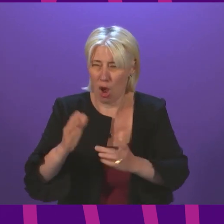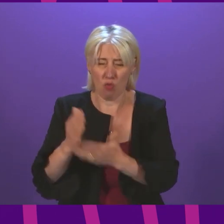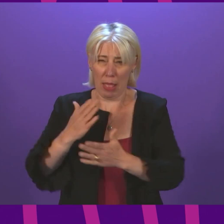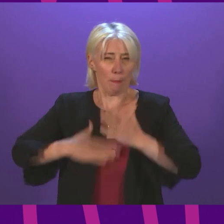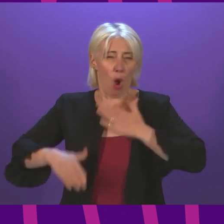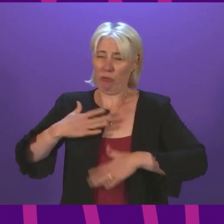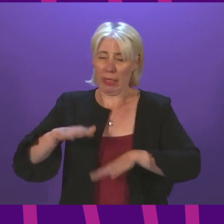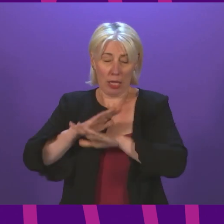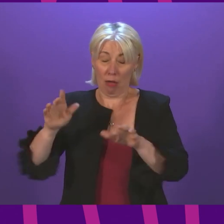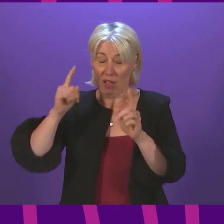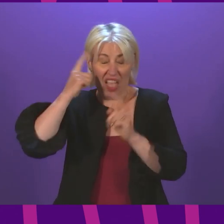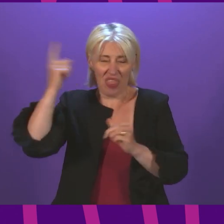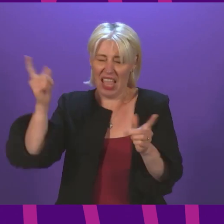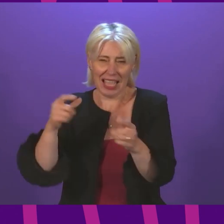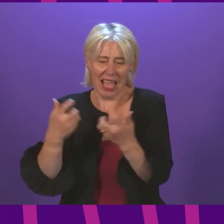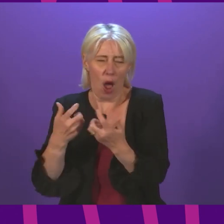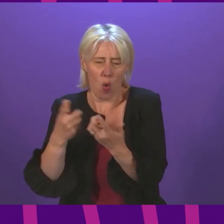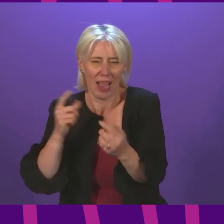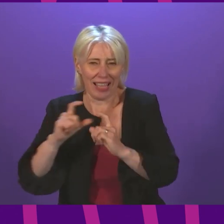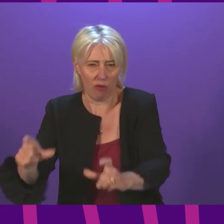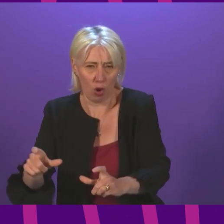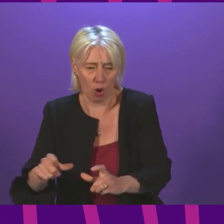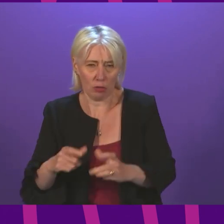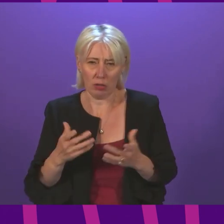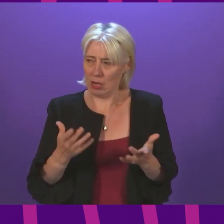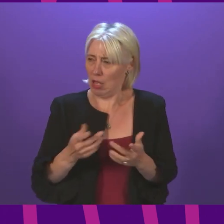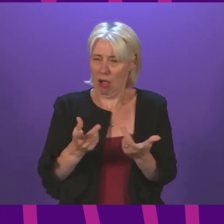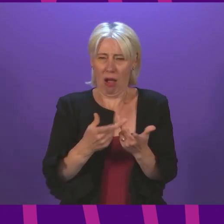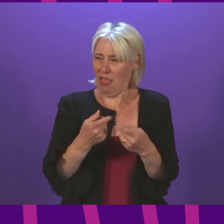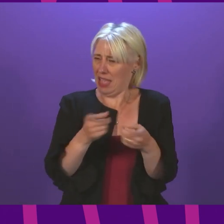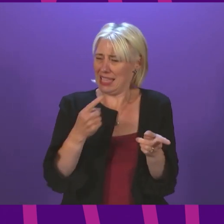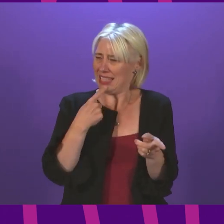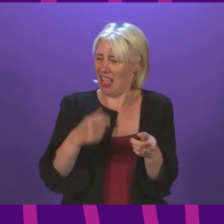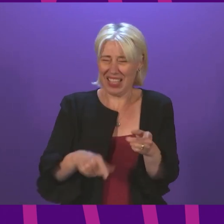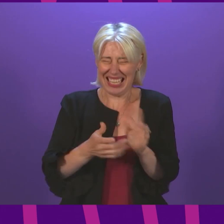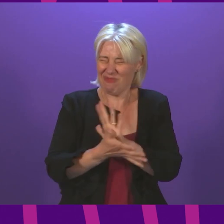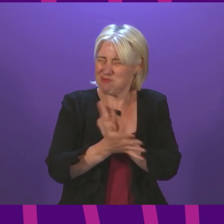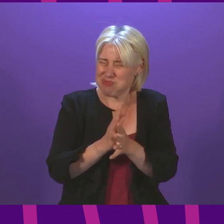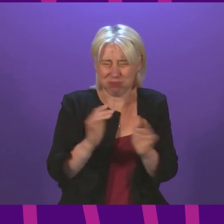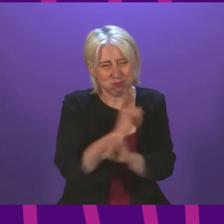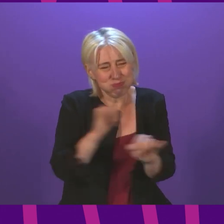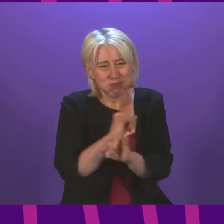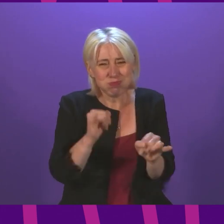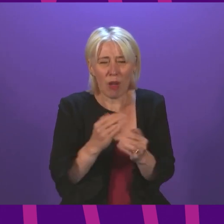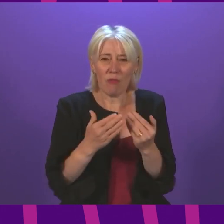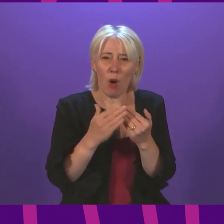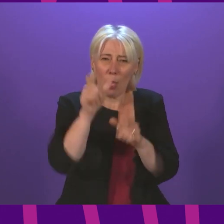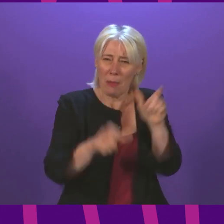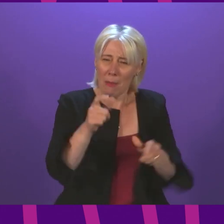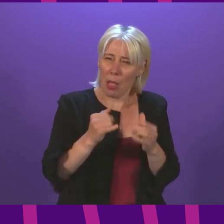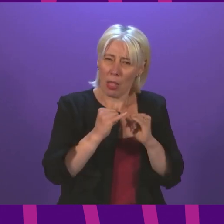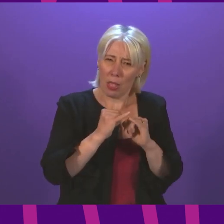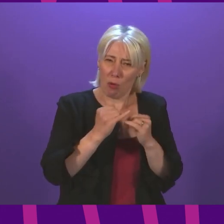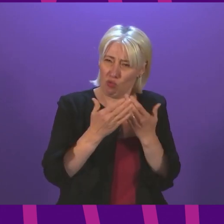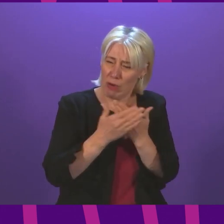The Highland Poverty Action Network today described it as a disaster for those most in need who they serve and wondered if there could be a worse